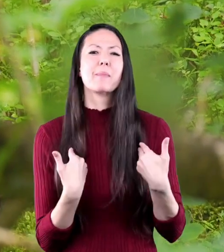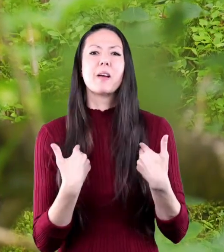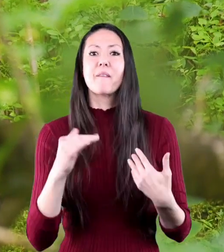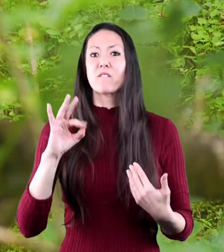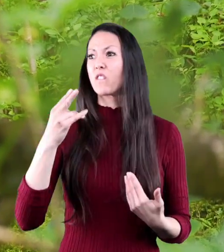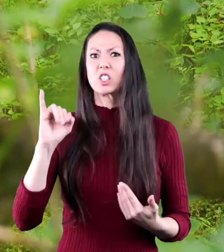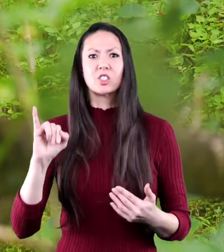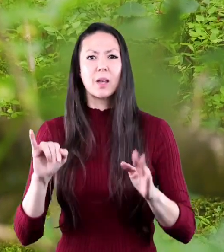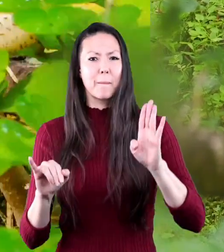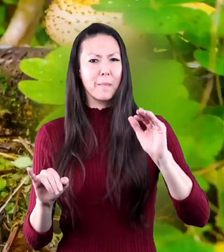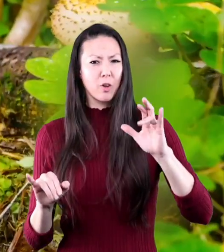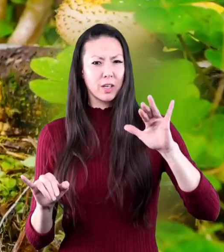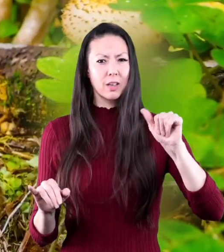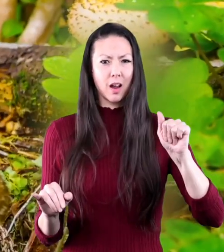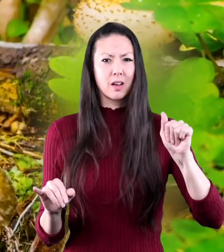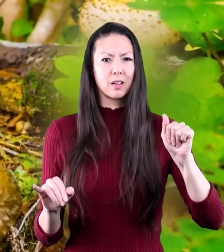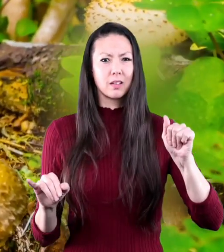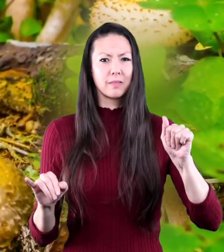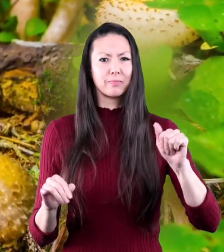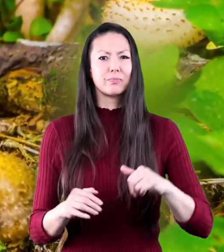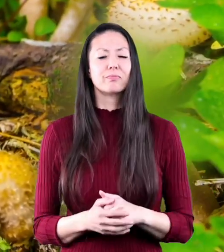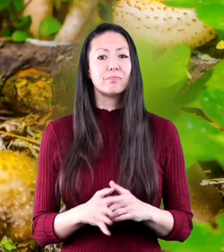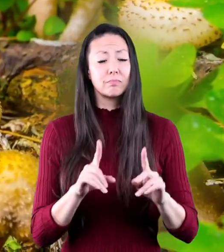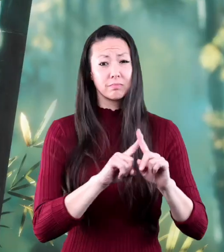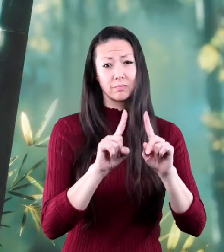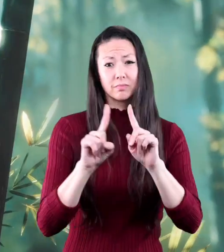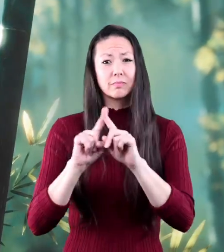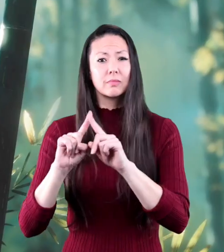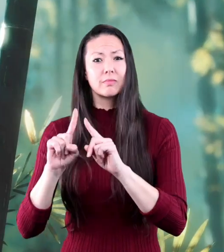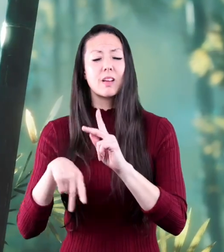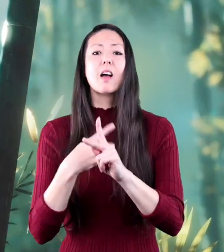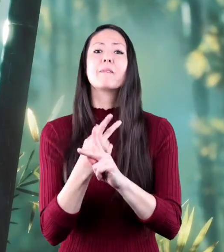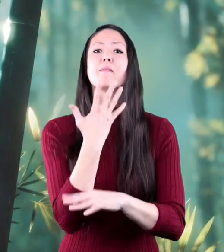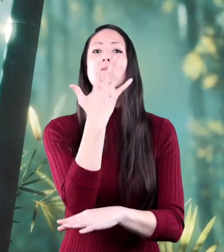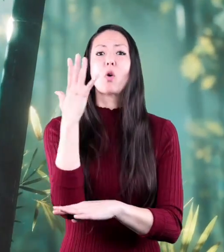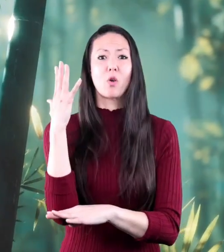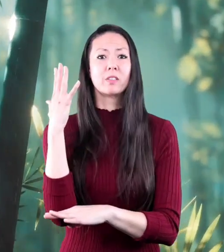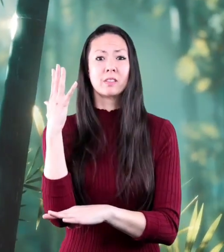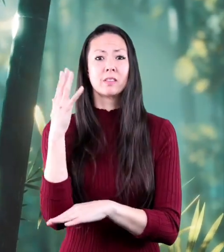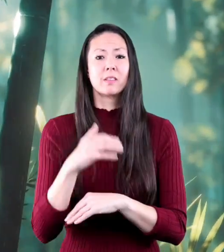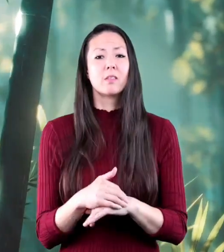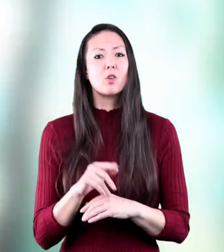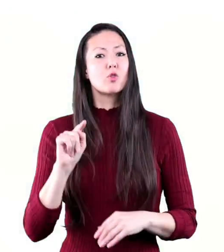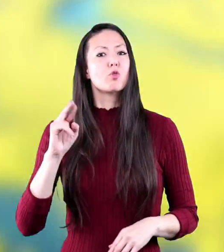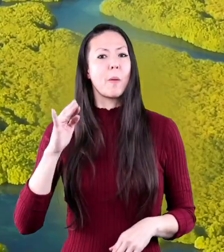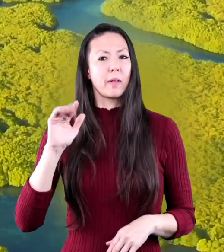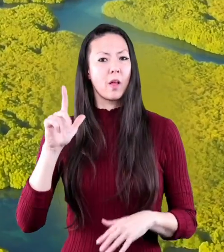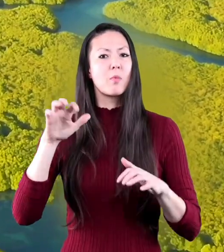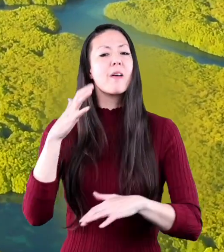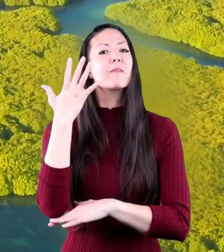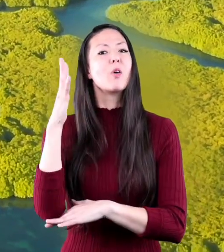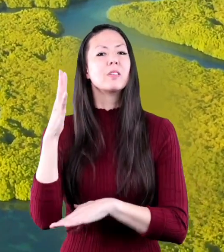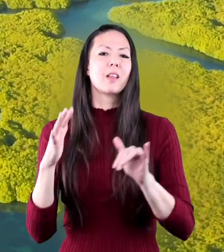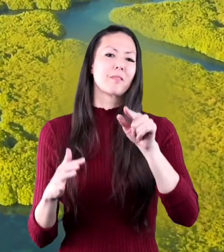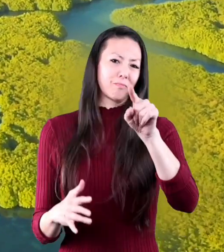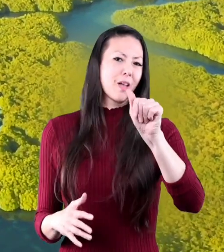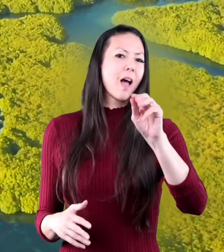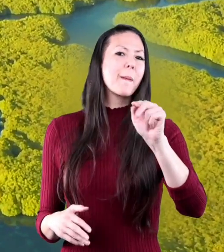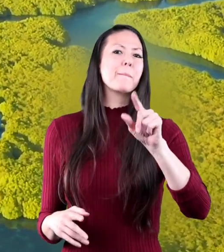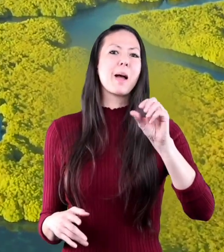animals to fungi and bacteria there are different types of forests tropical rainforests like the